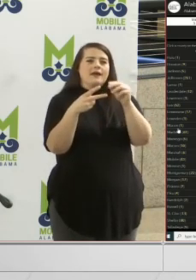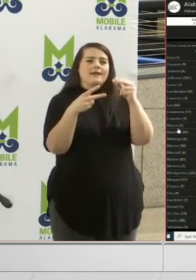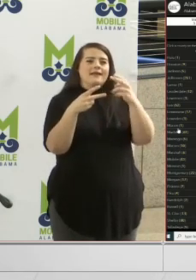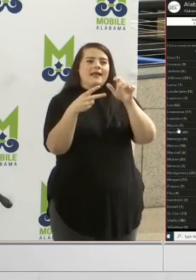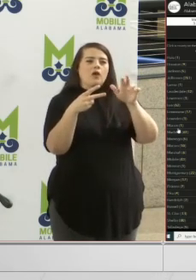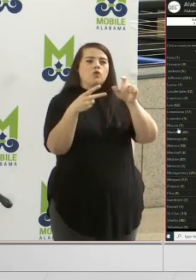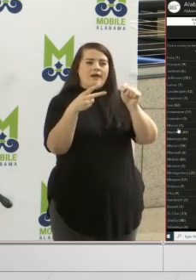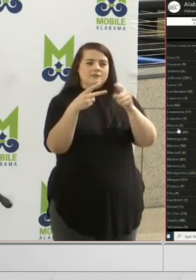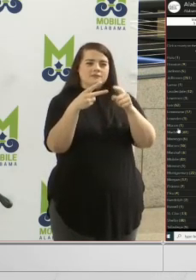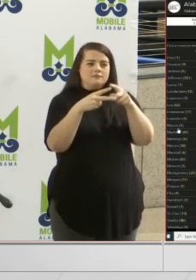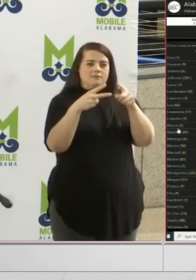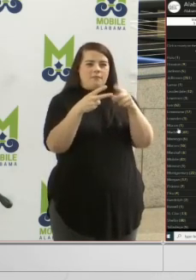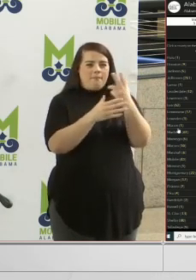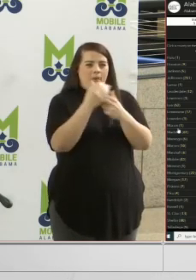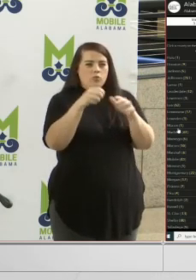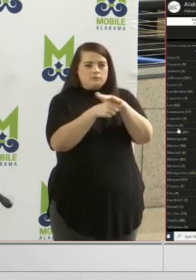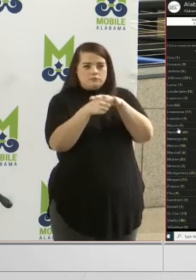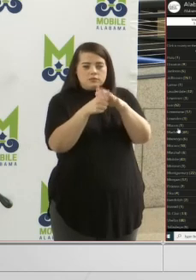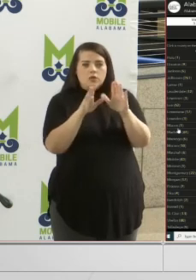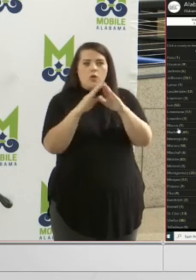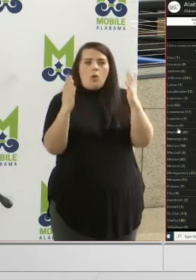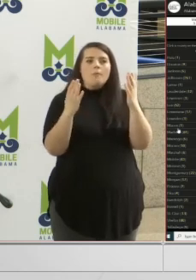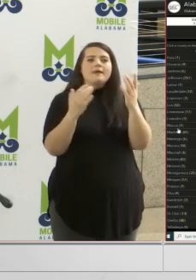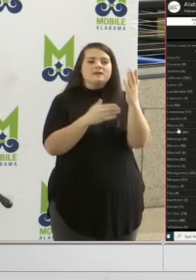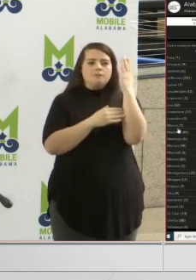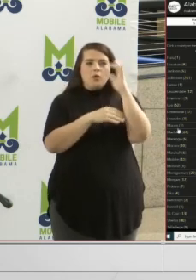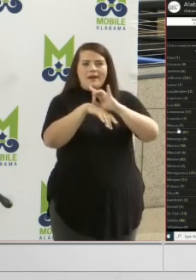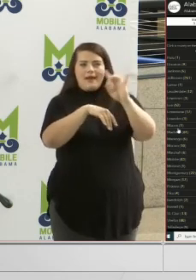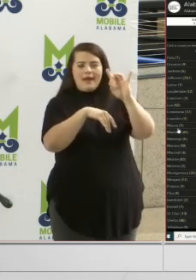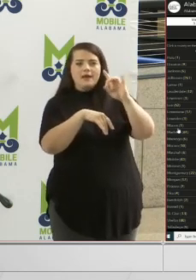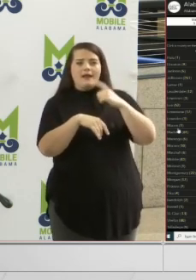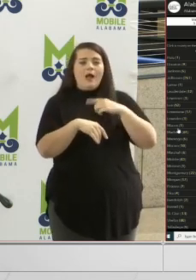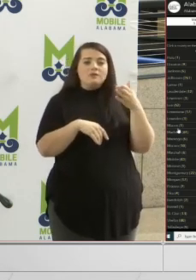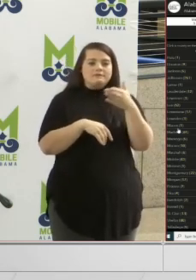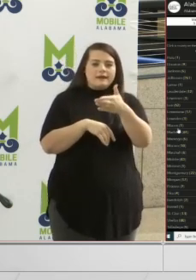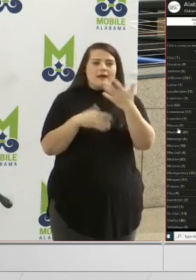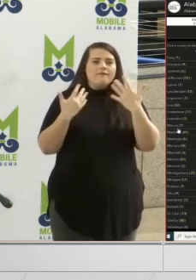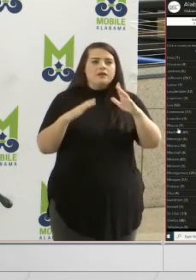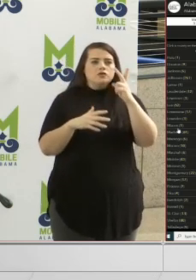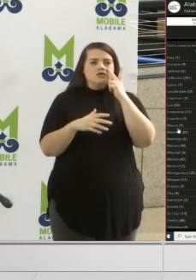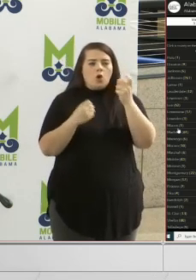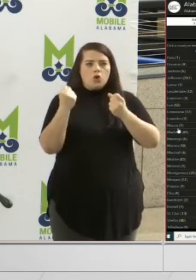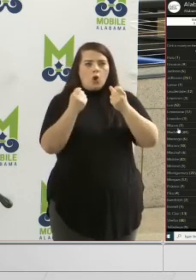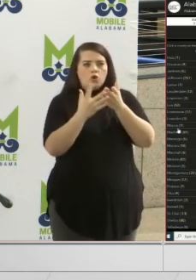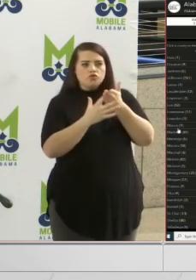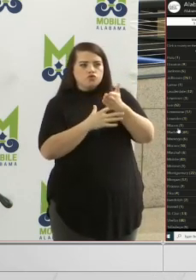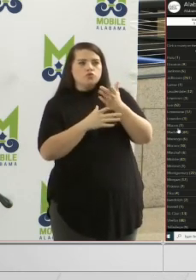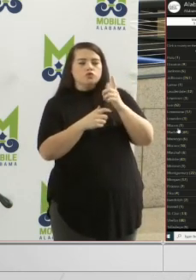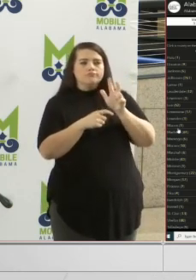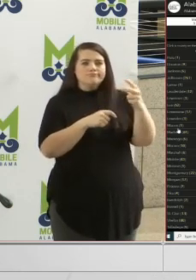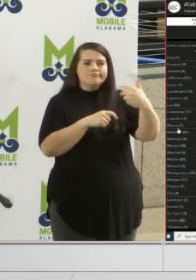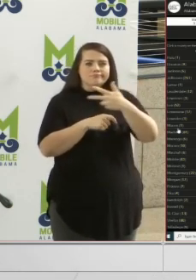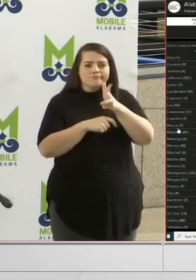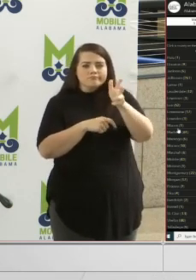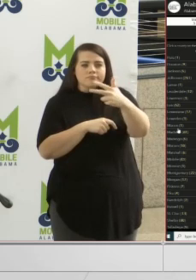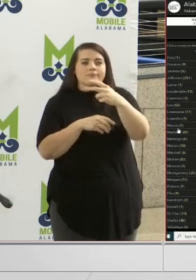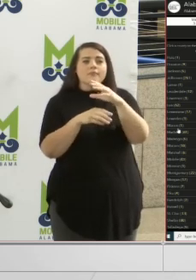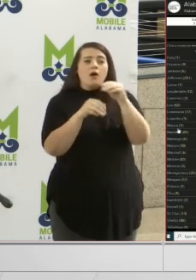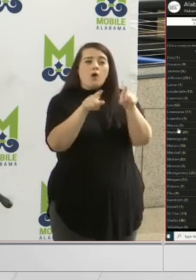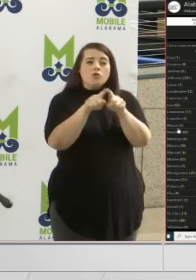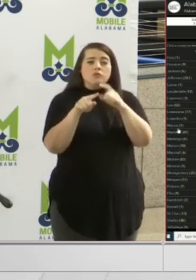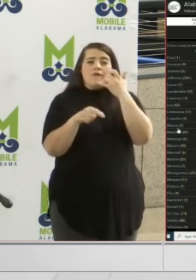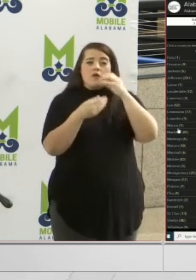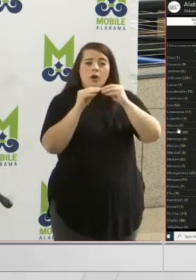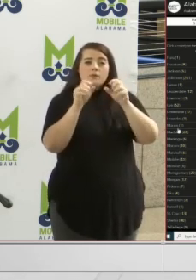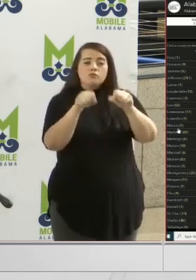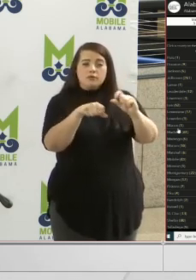And it started at 8 o'clock this morning. I was out there and saw the cars driving through, and there is a phone number that